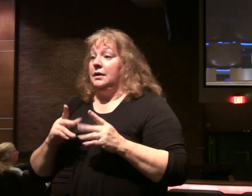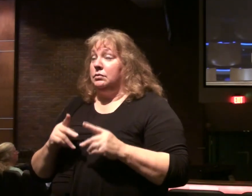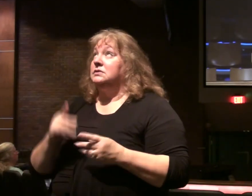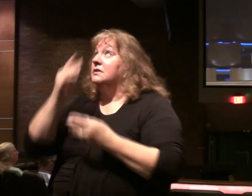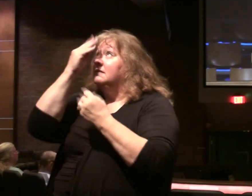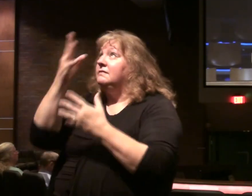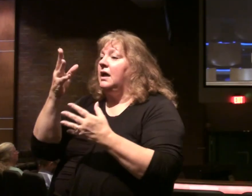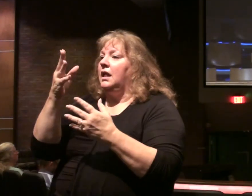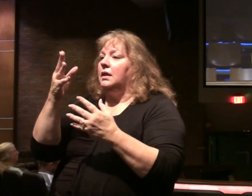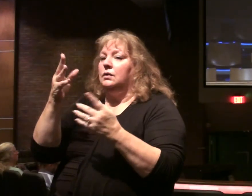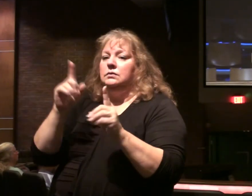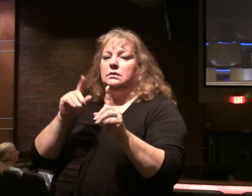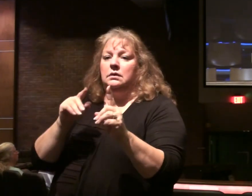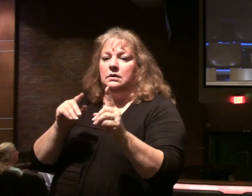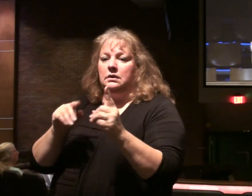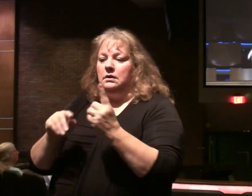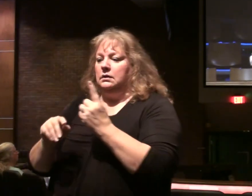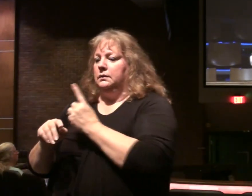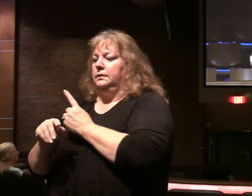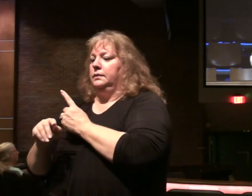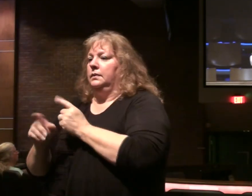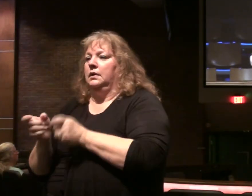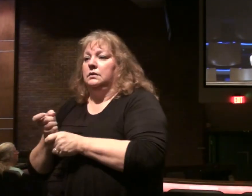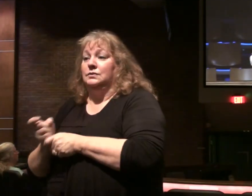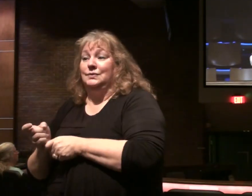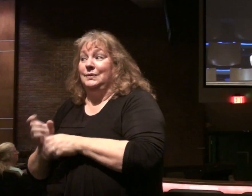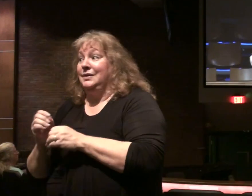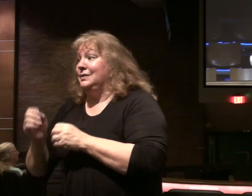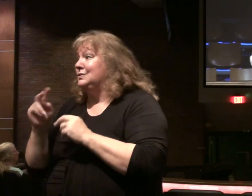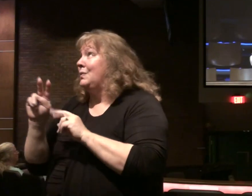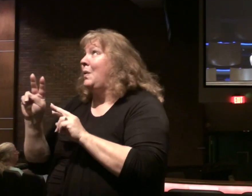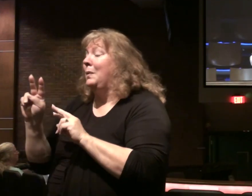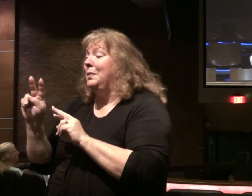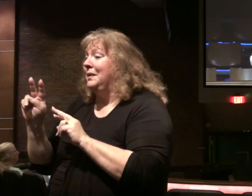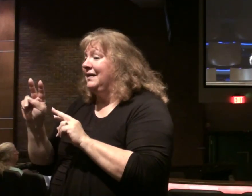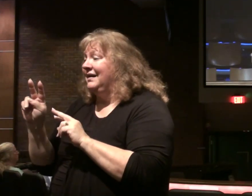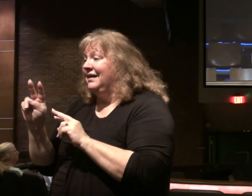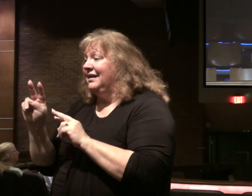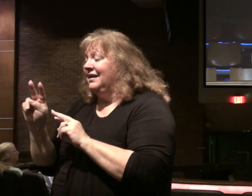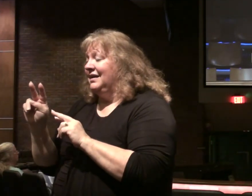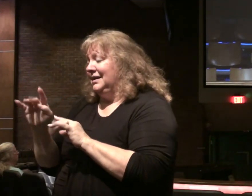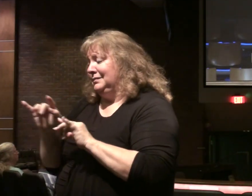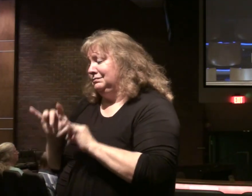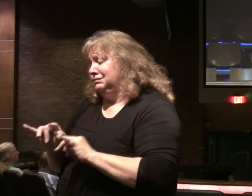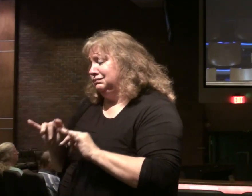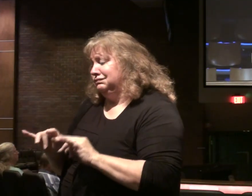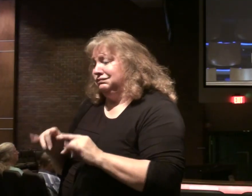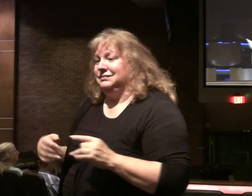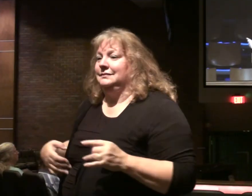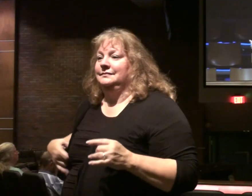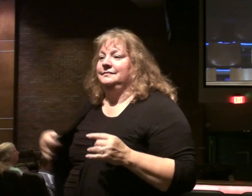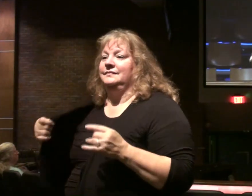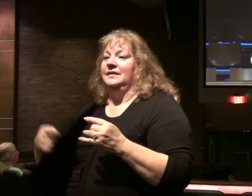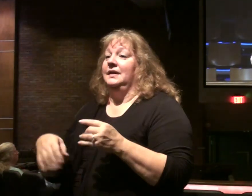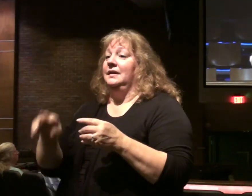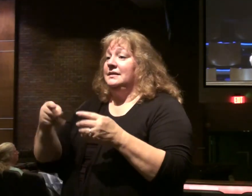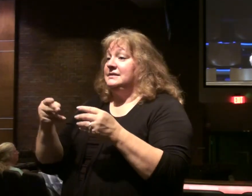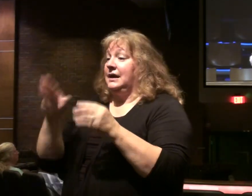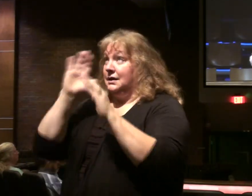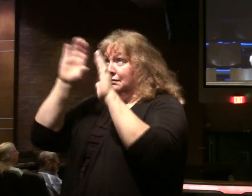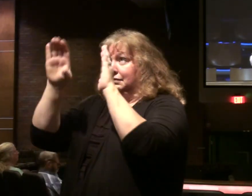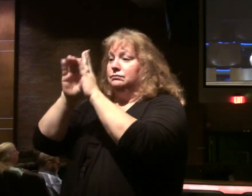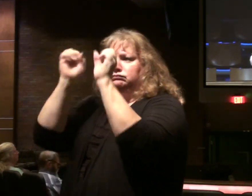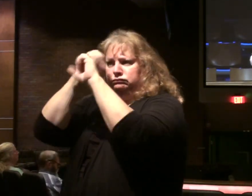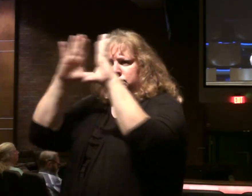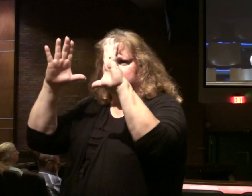Christ. Turns back right away. There's ruin in that. There's no hope. And there's possible ridicule. Even from the unbeliever. Second illustration. St.